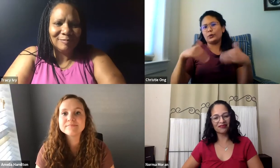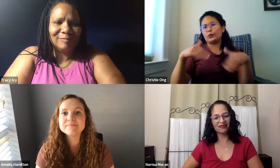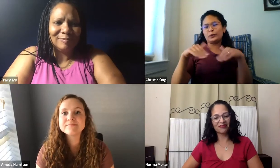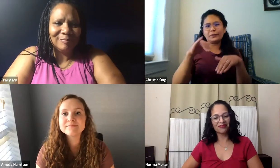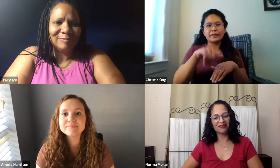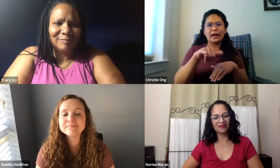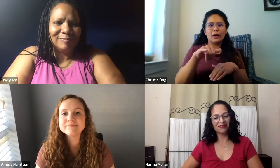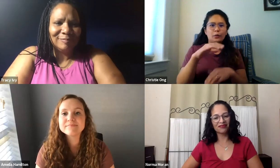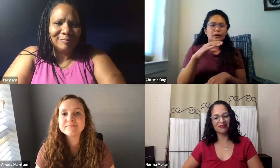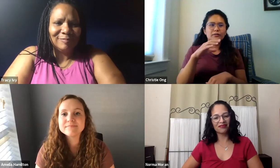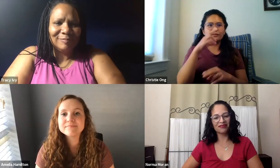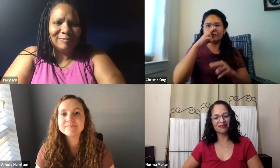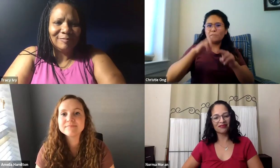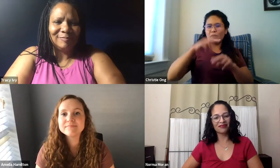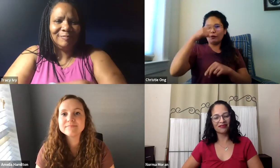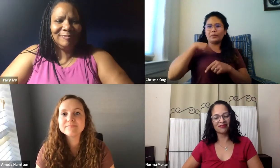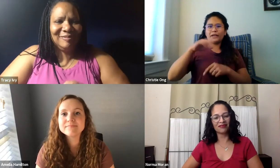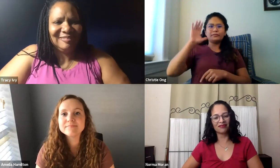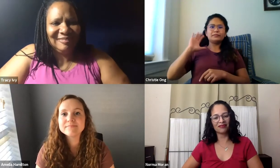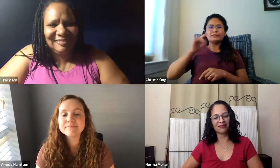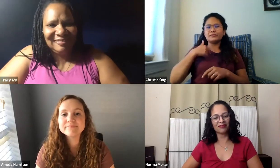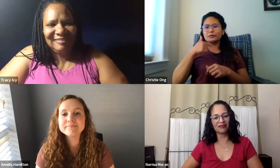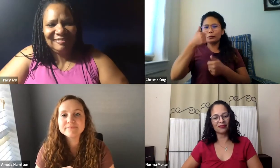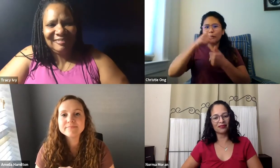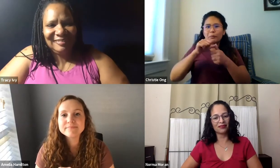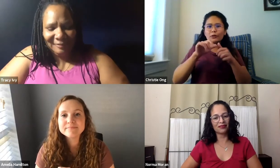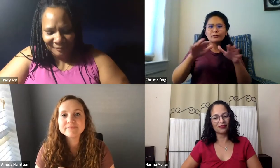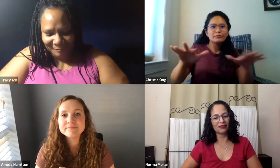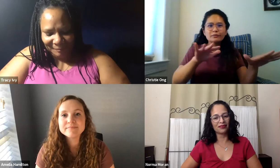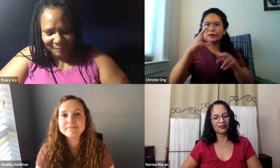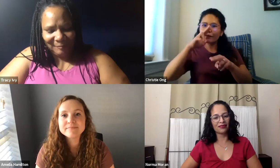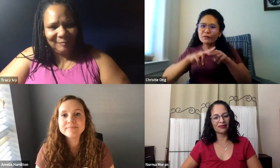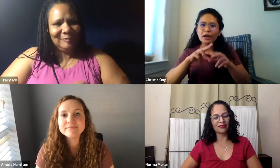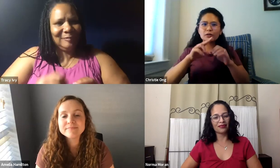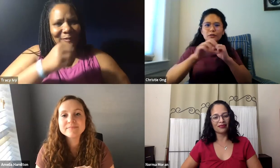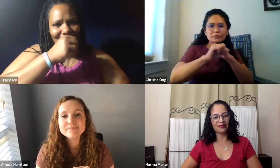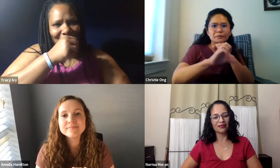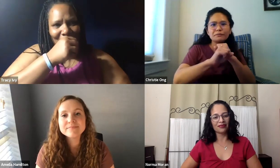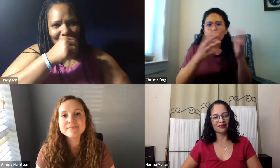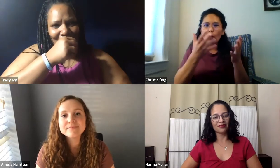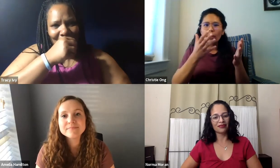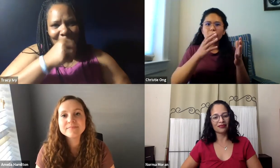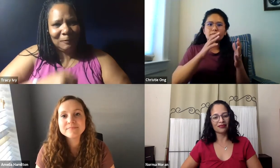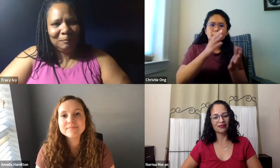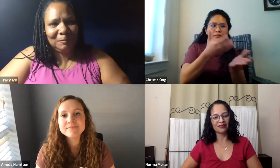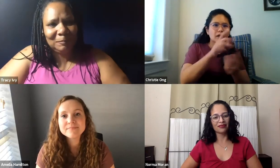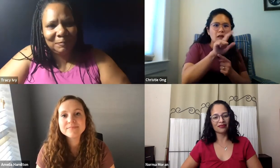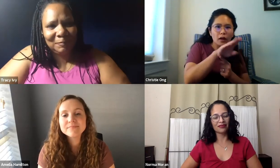the director of communications. And that was really fun for me. I remember being able to do the marketing